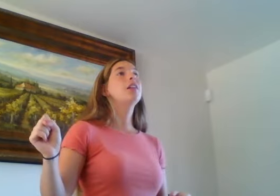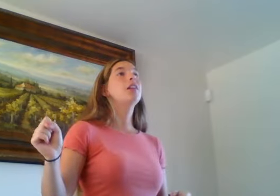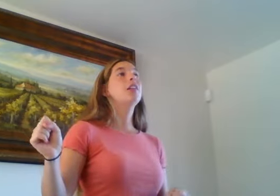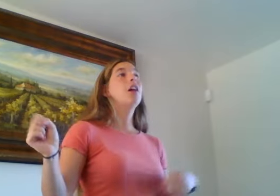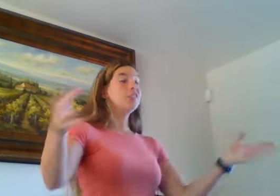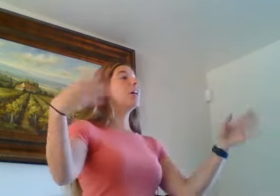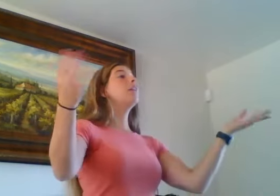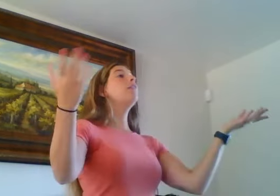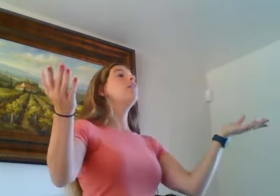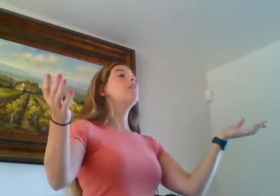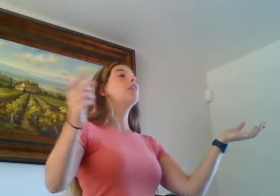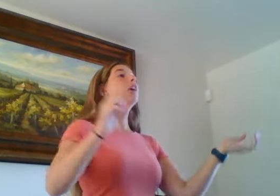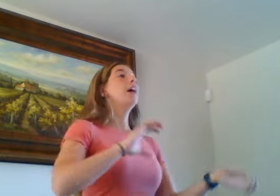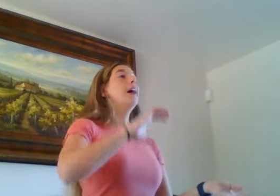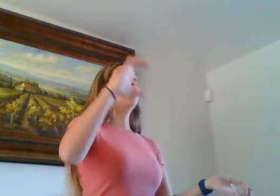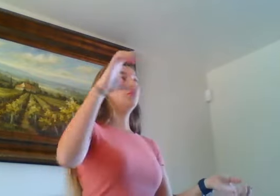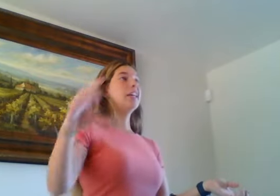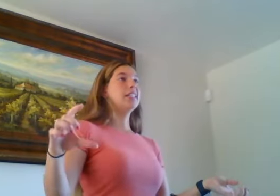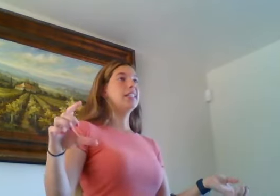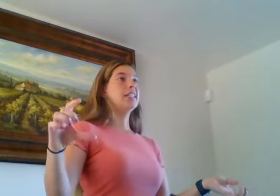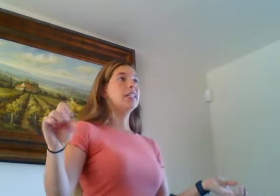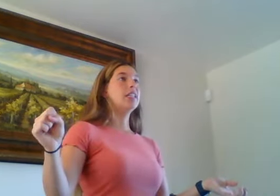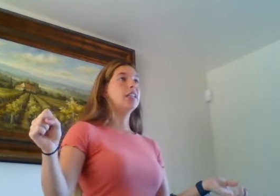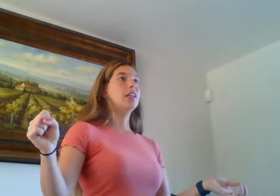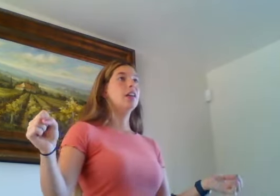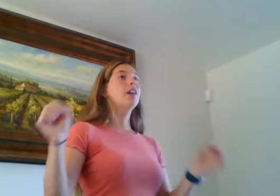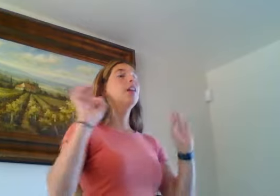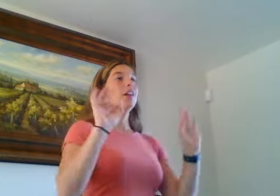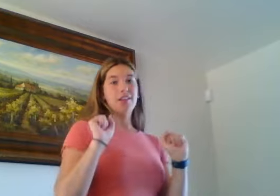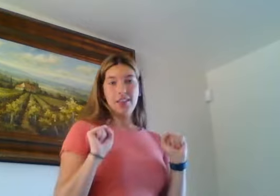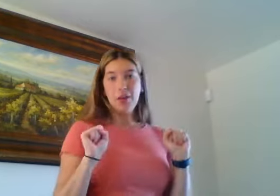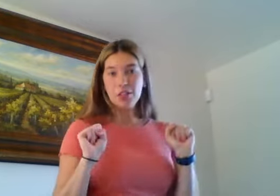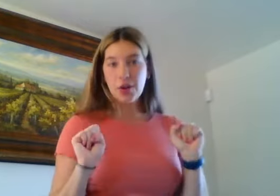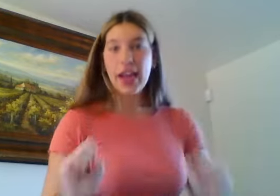All together? Helpless. That was great.